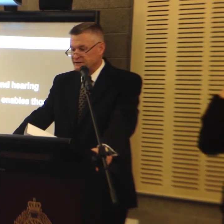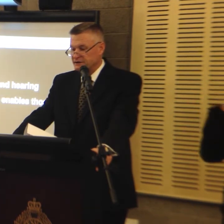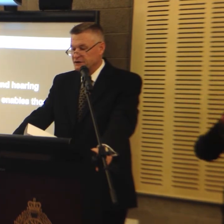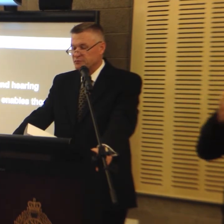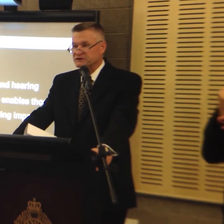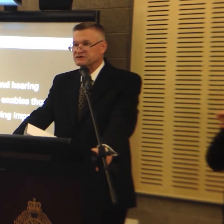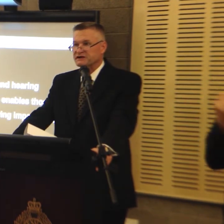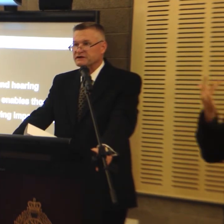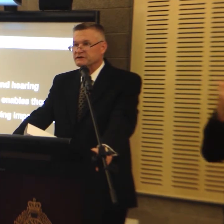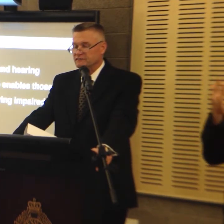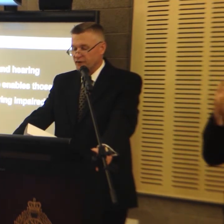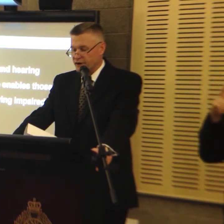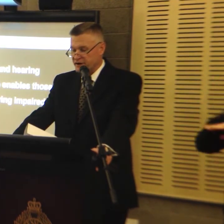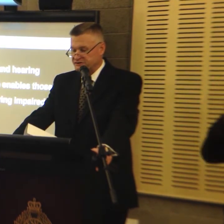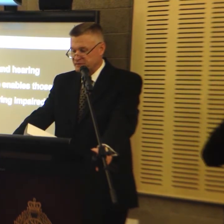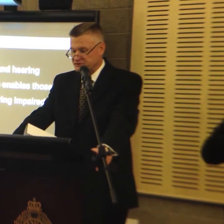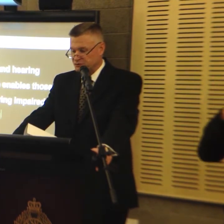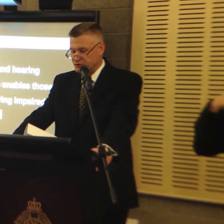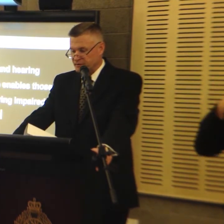PoliceLink via SMS or email.